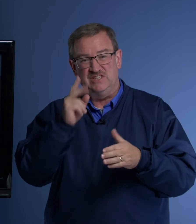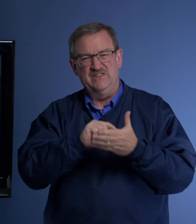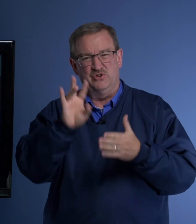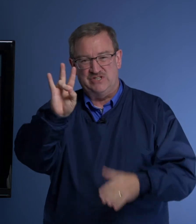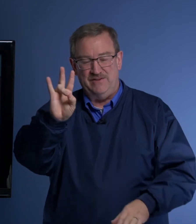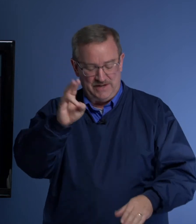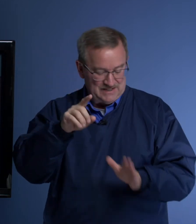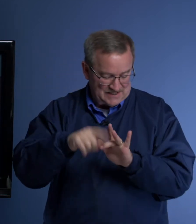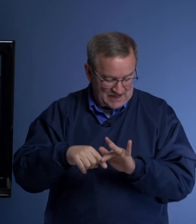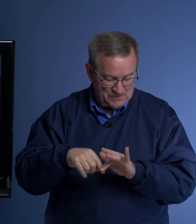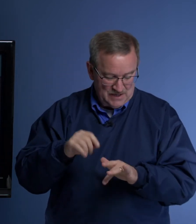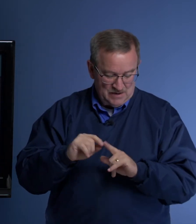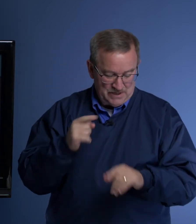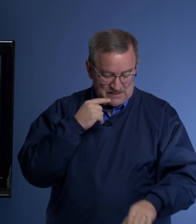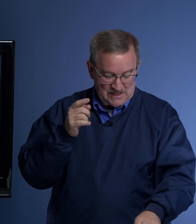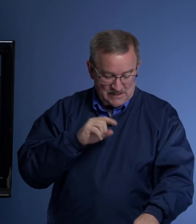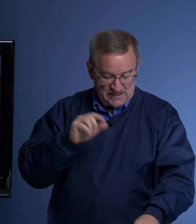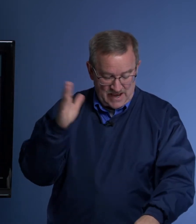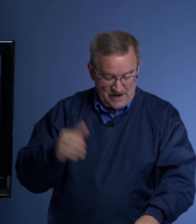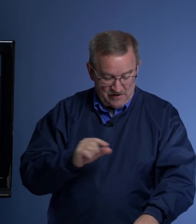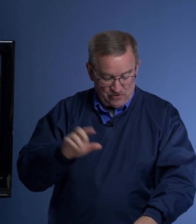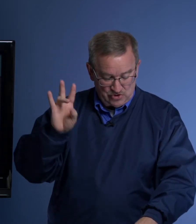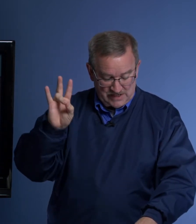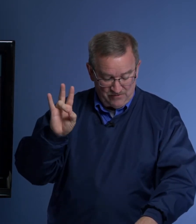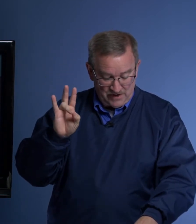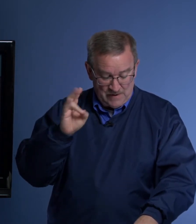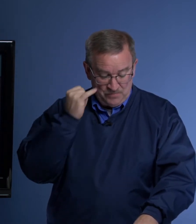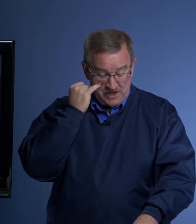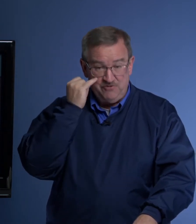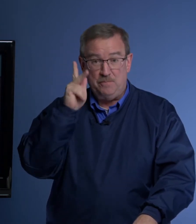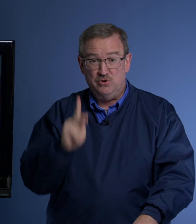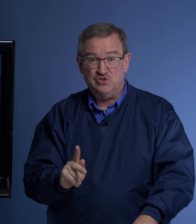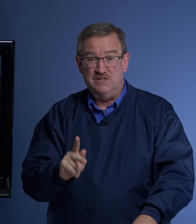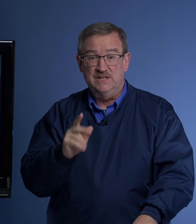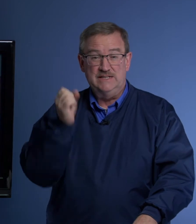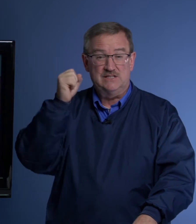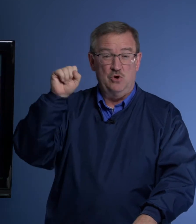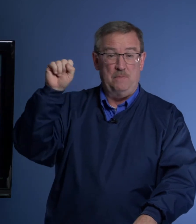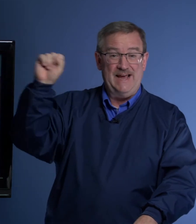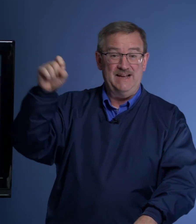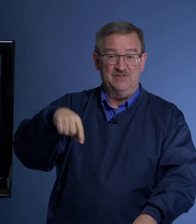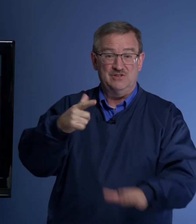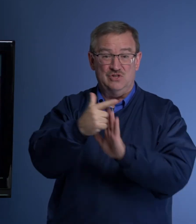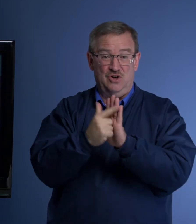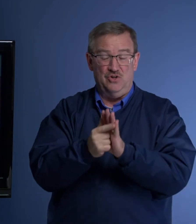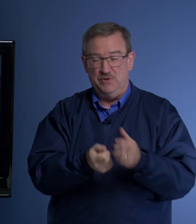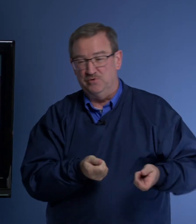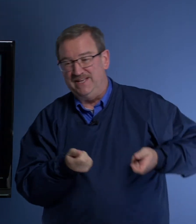see in verse seven, I skipped. But it says at the end of verse seven, that if a person disobeyed this law, they were to be